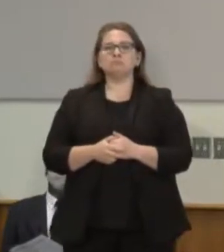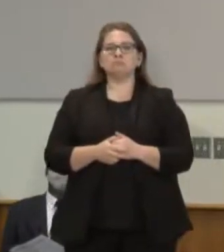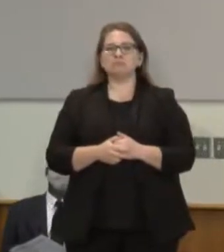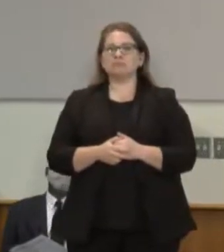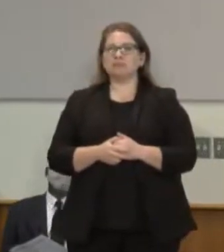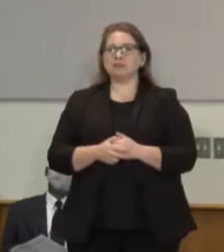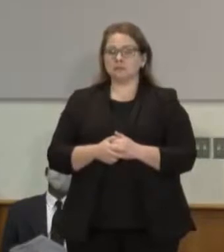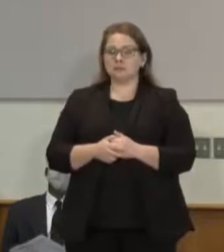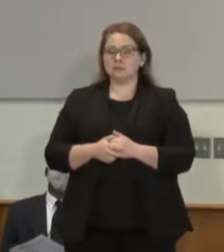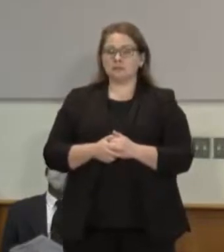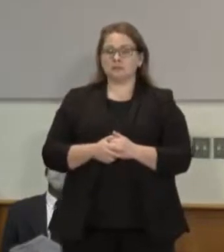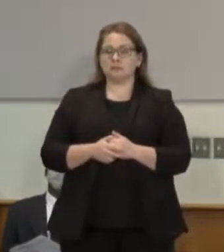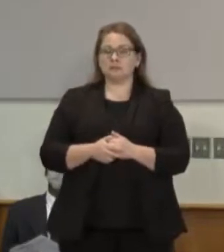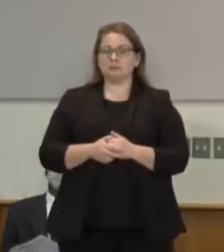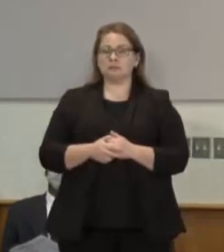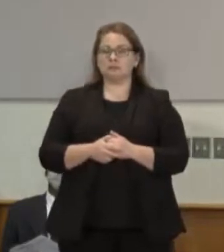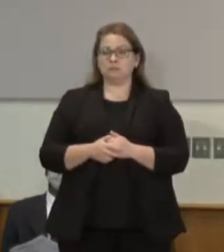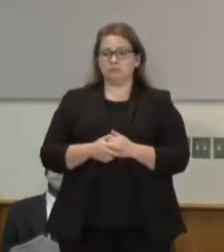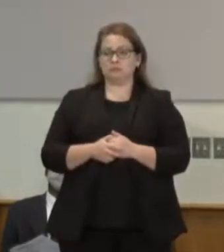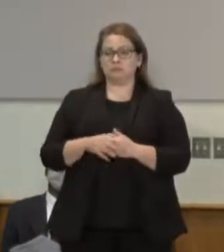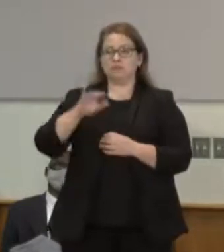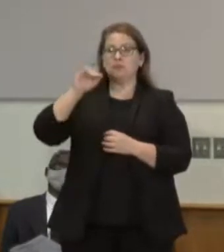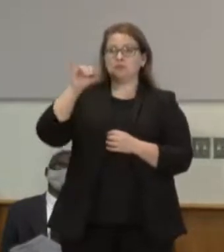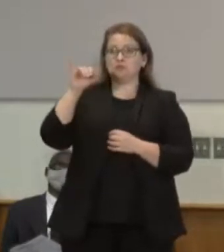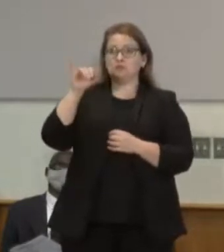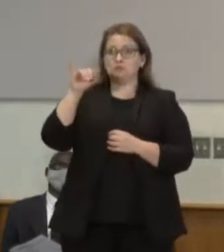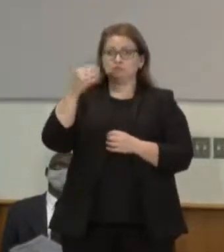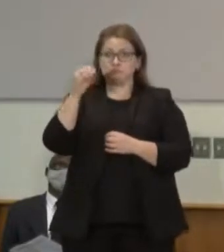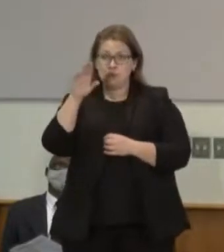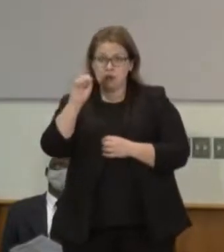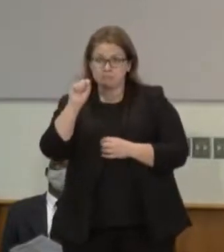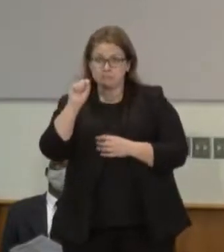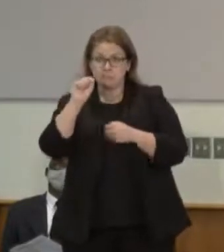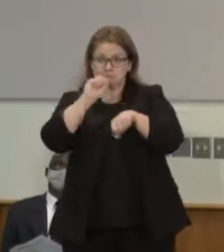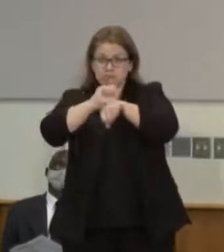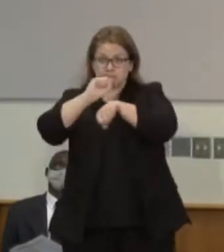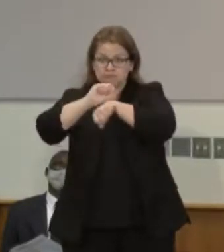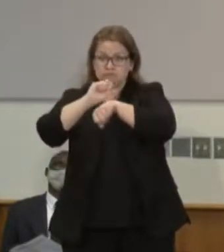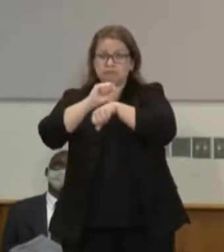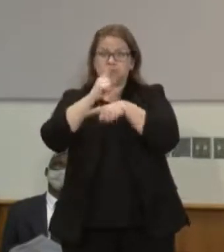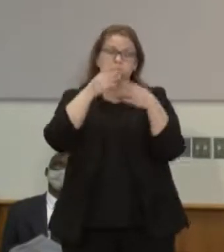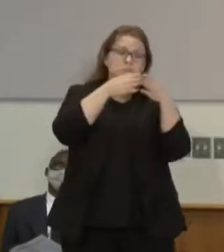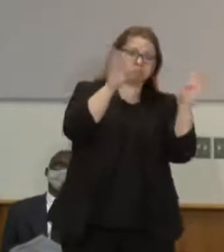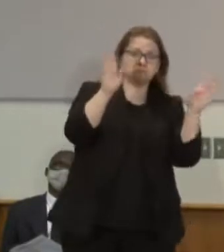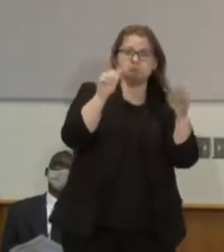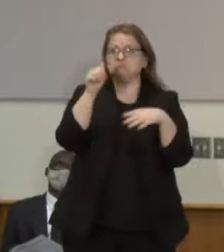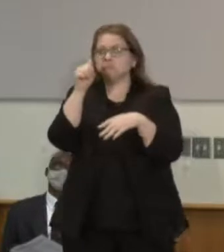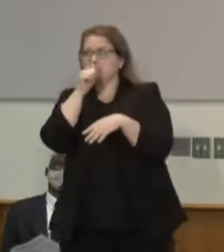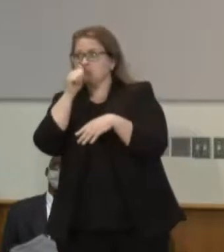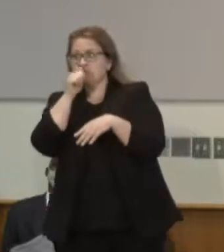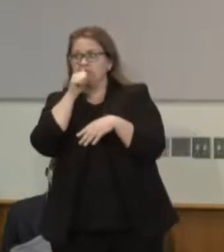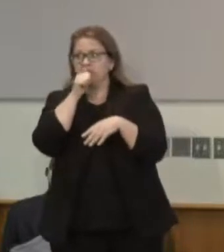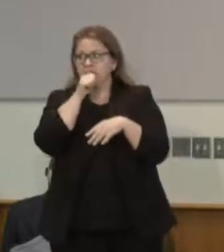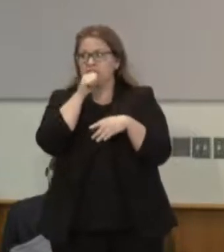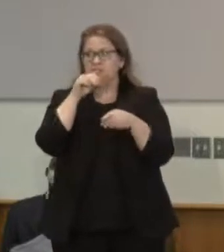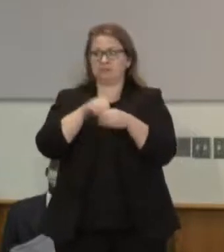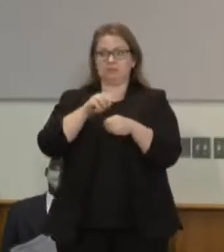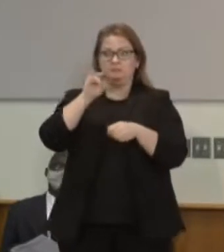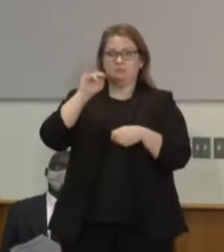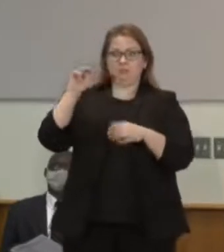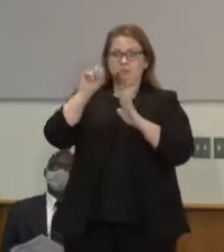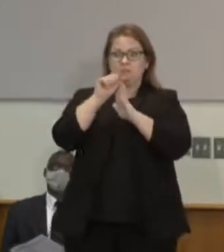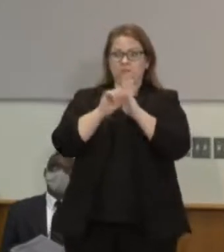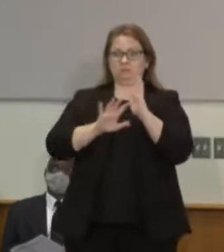jobs in the state of Minnesota public or private where a box is included asking about criminal records